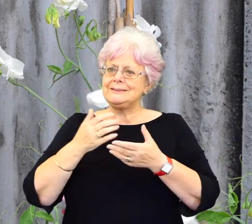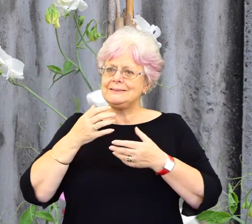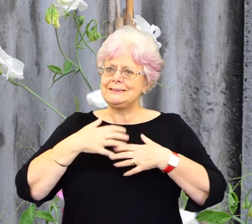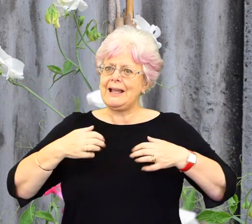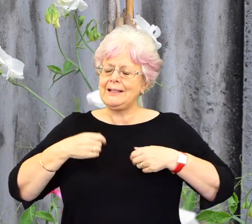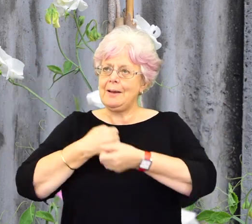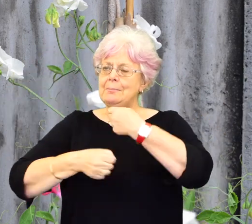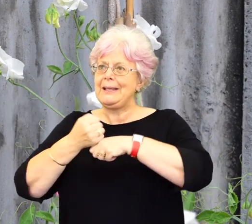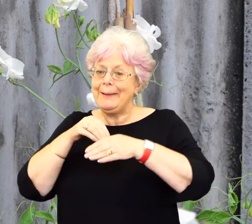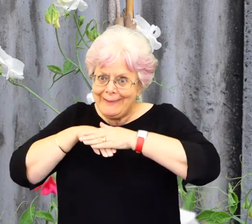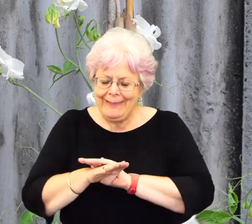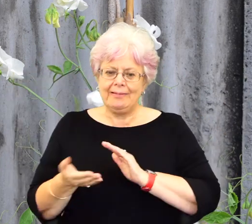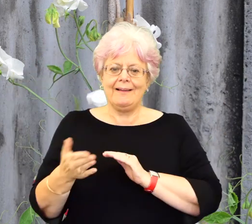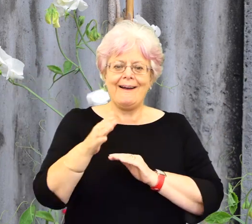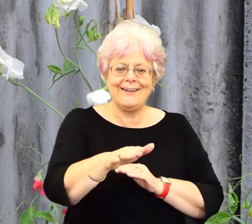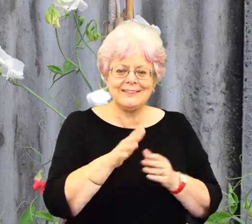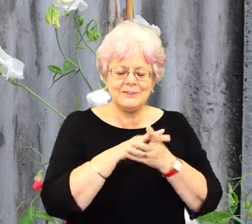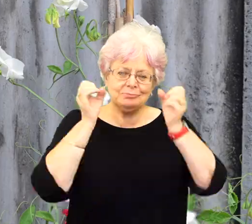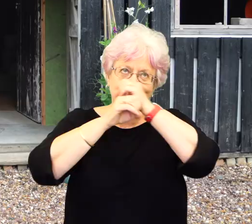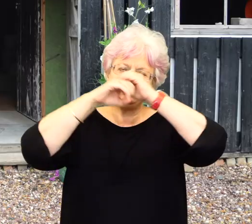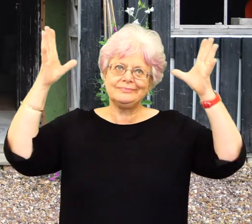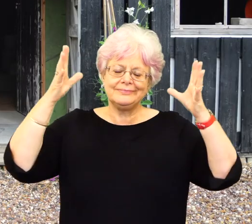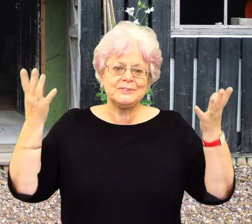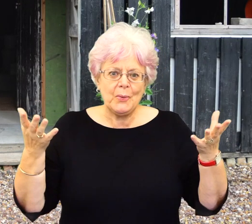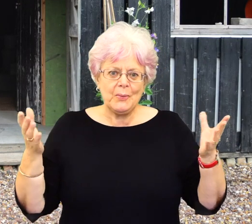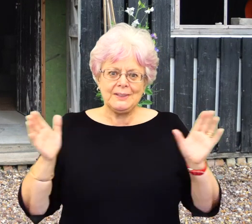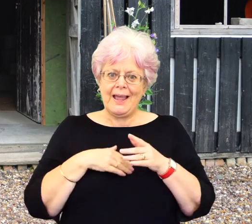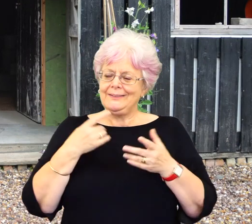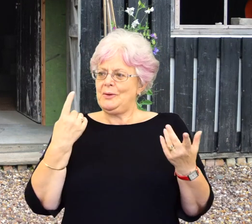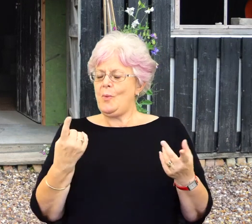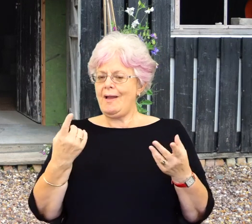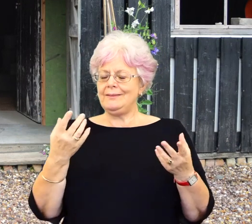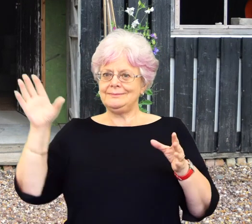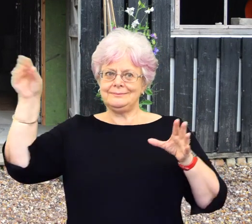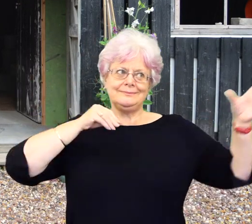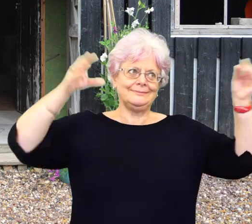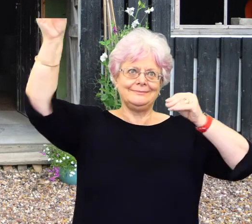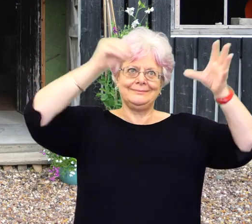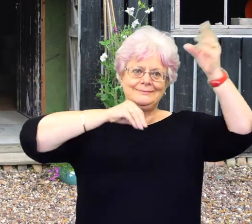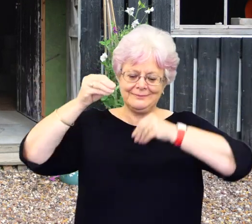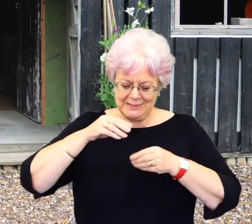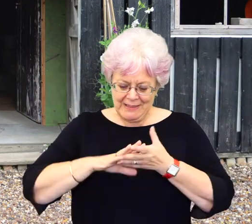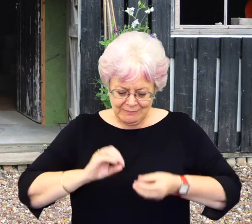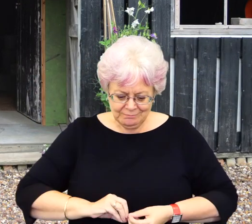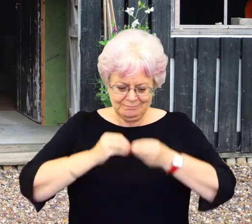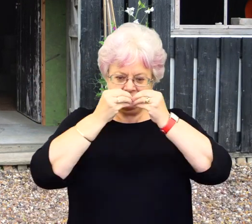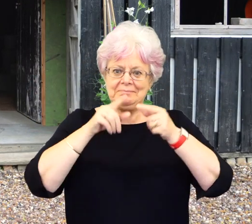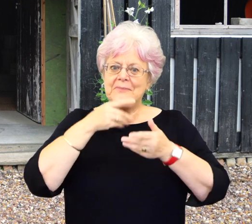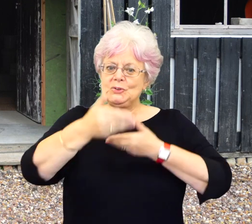in the garden, sort of thing. So creative melting pot. as the child muddles up things when they've seen,